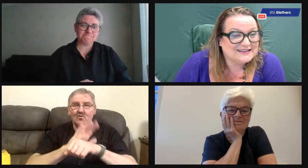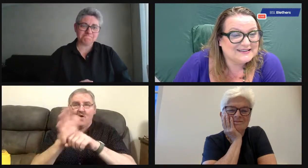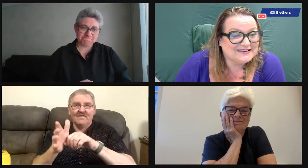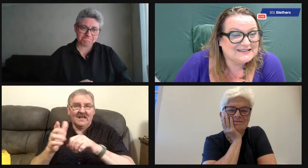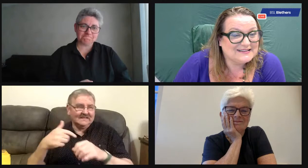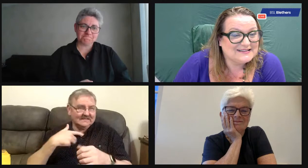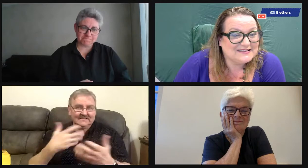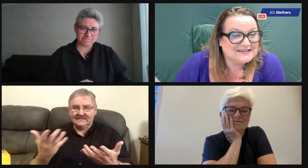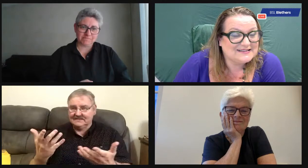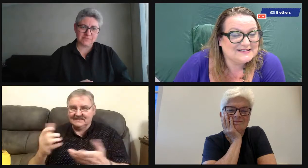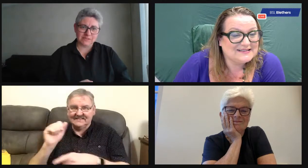volunteering as well.